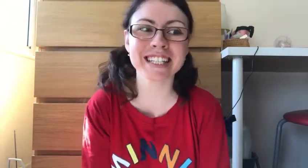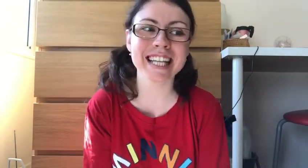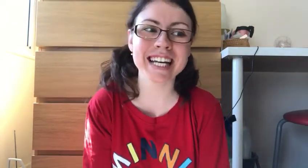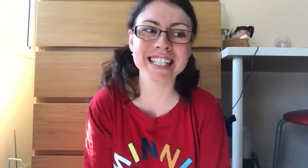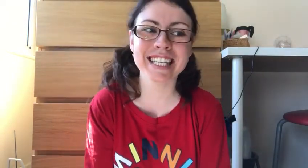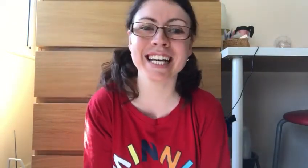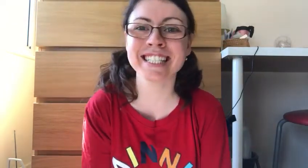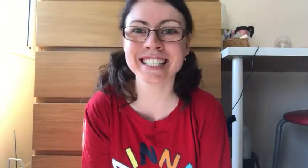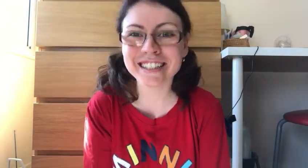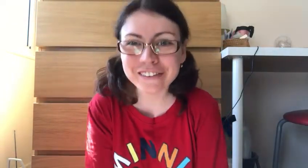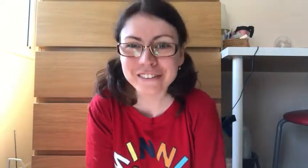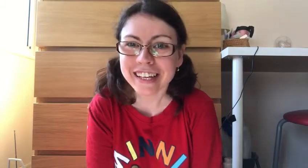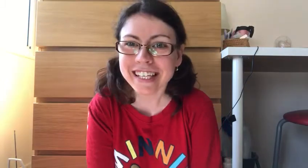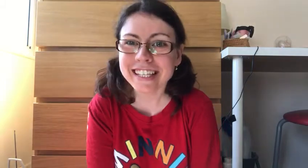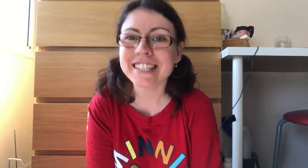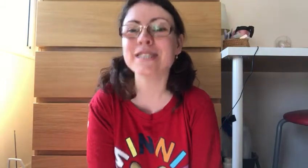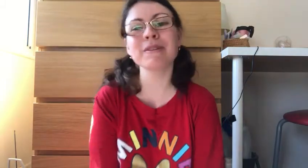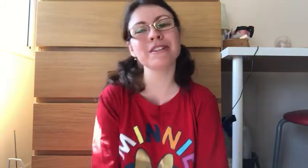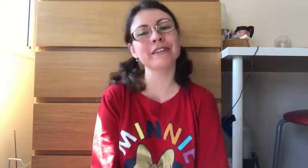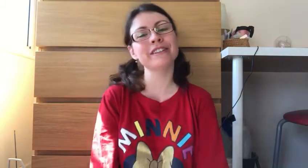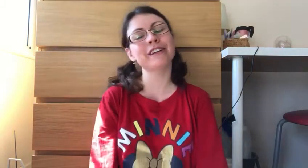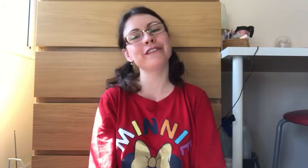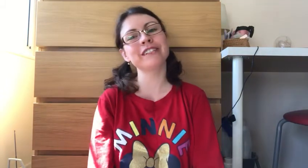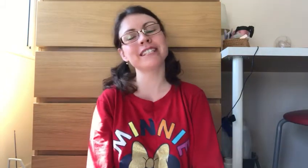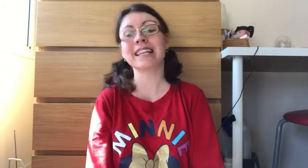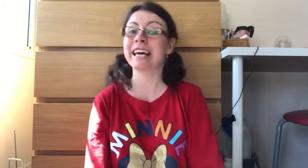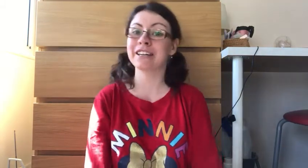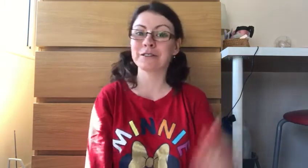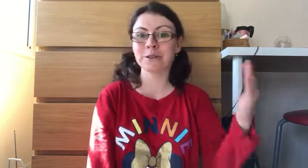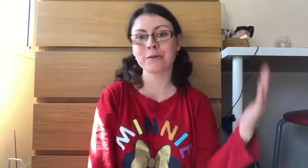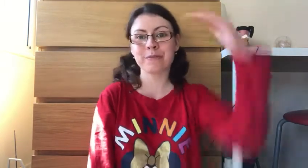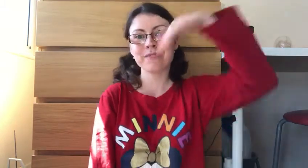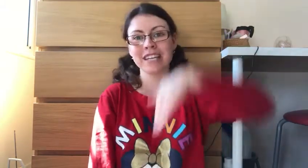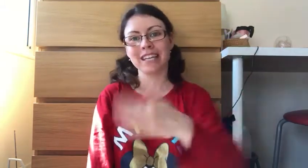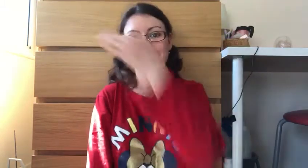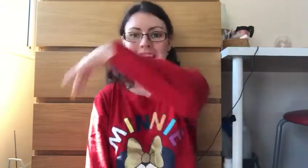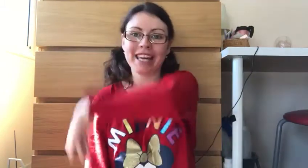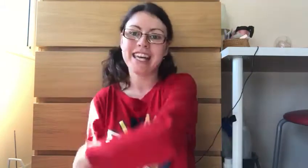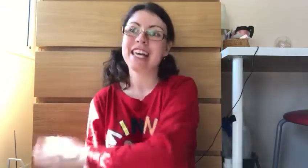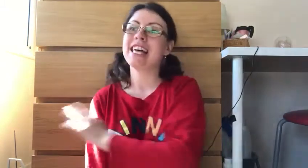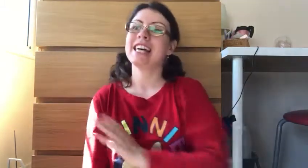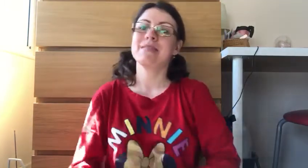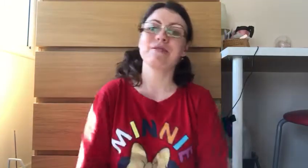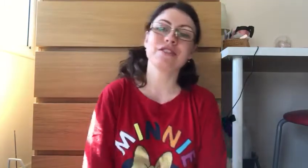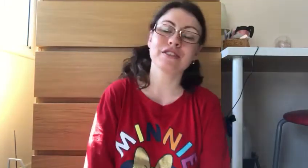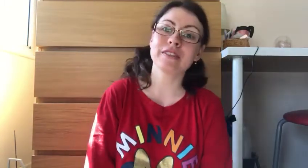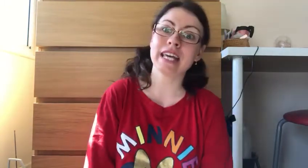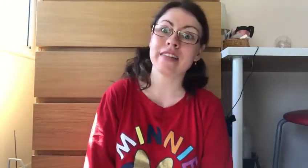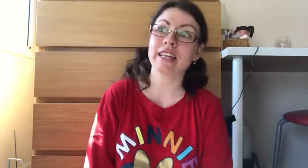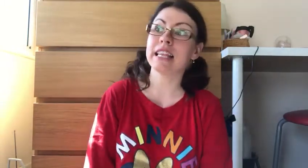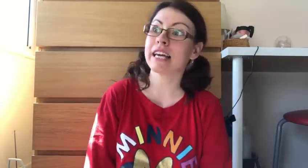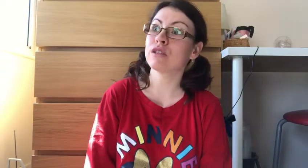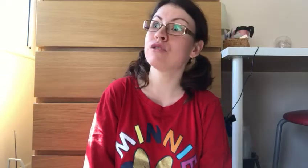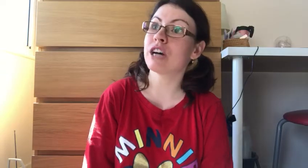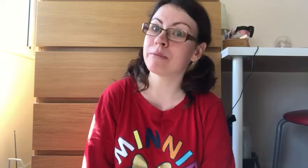class is dolphins. Beautiful dolphins, they like to swim beautifully and they like to jump.